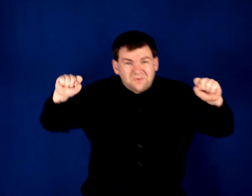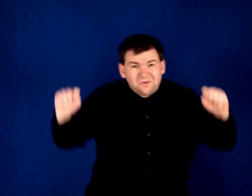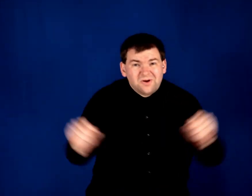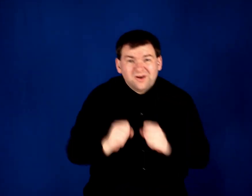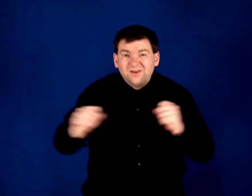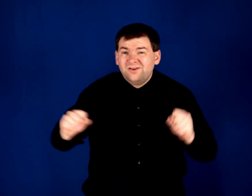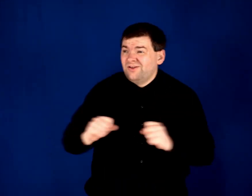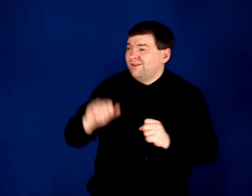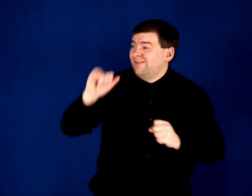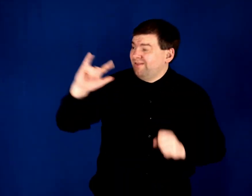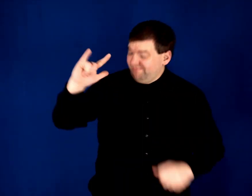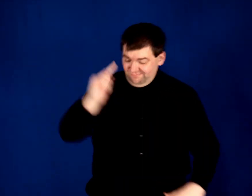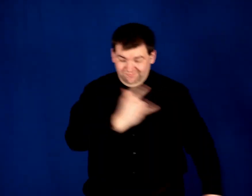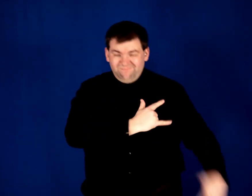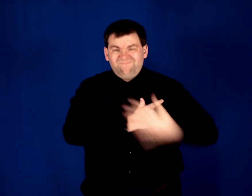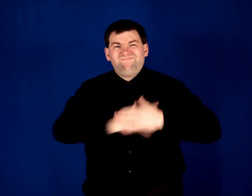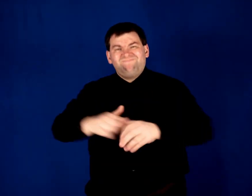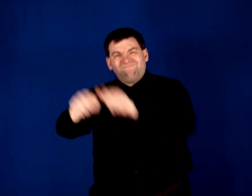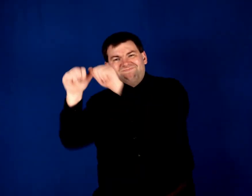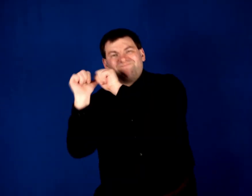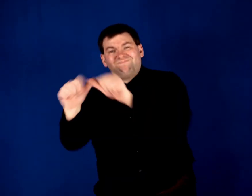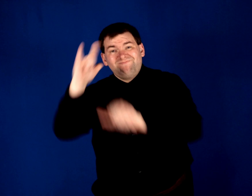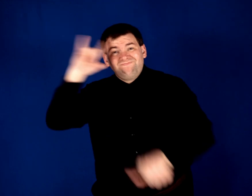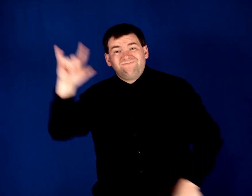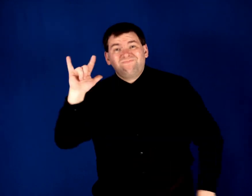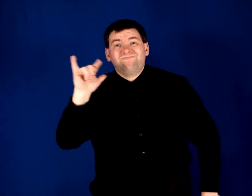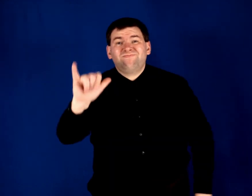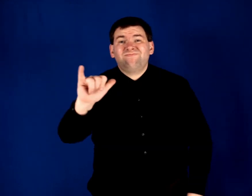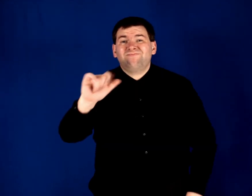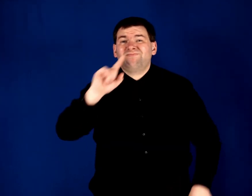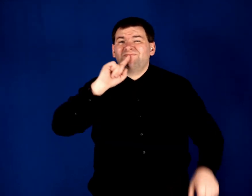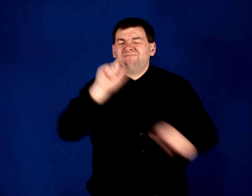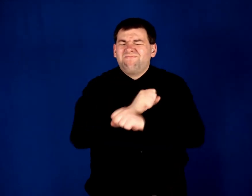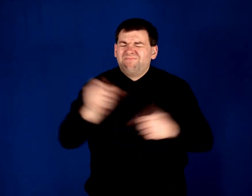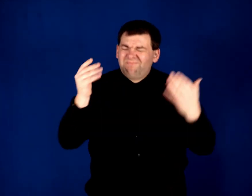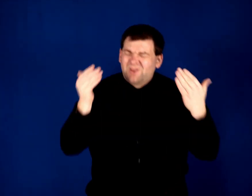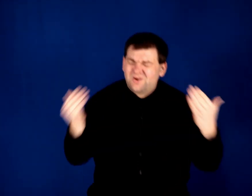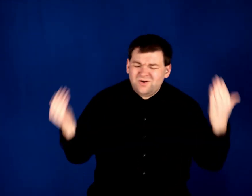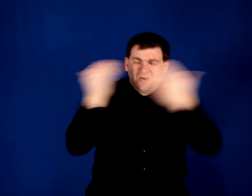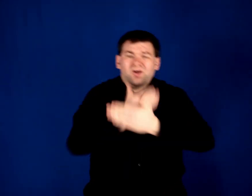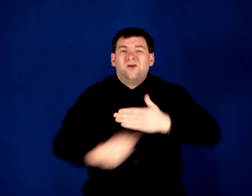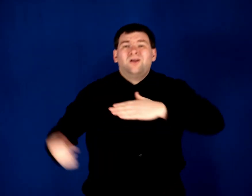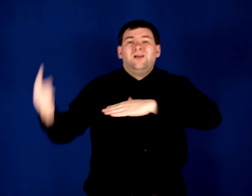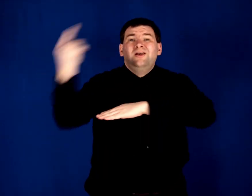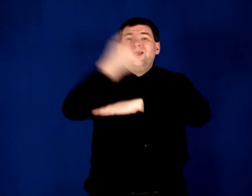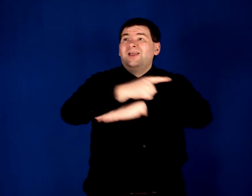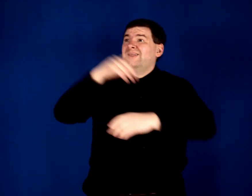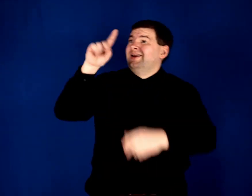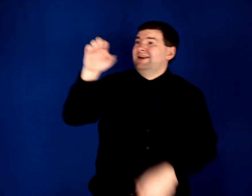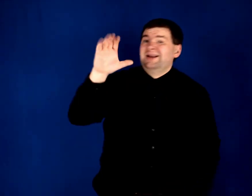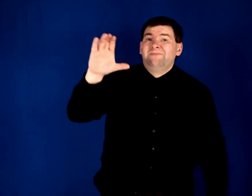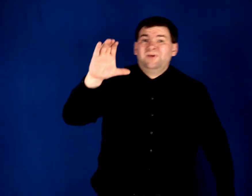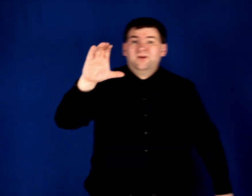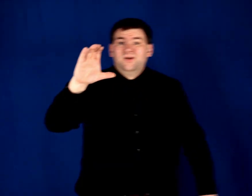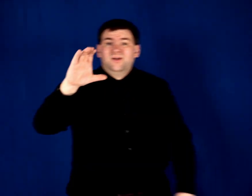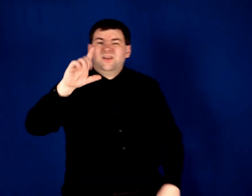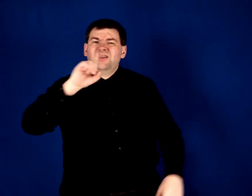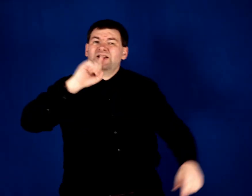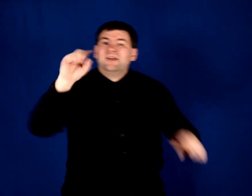winter The kind that lasts forever And just a cold day in December If it's